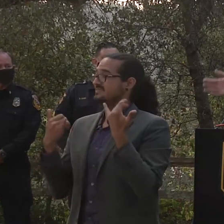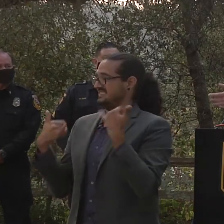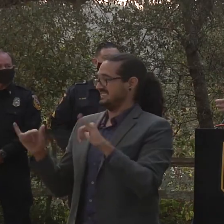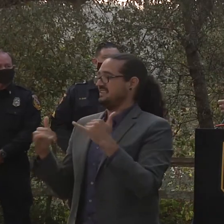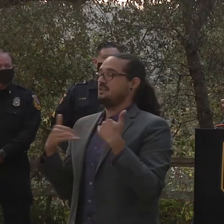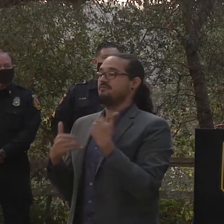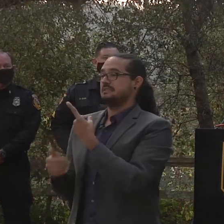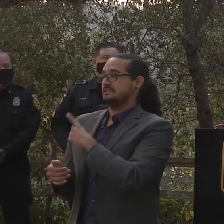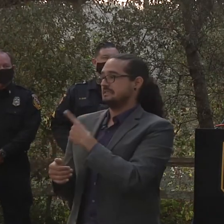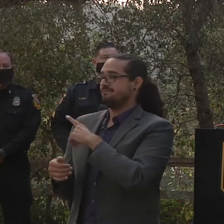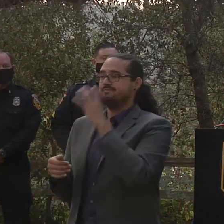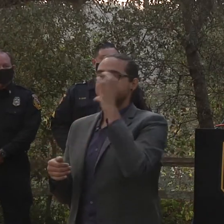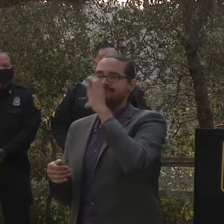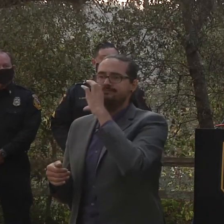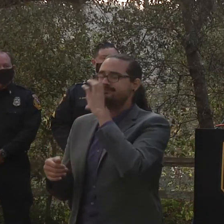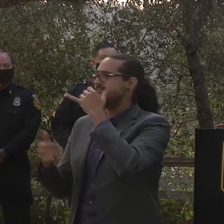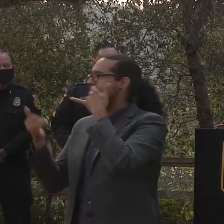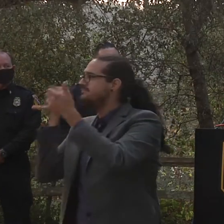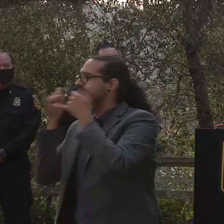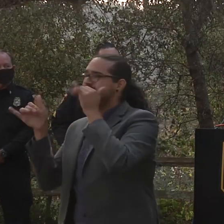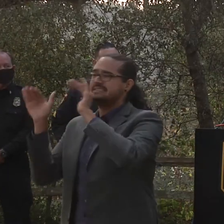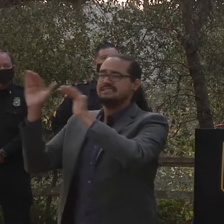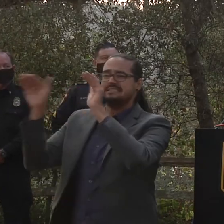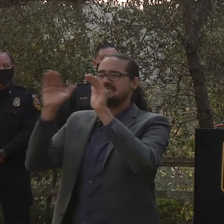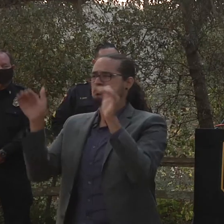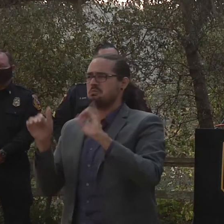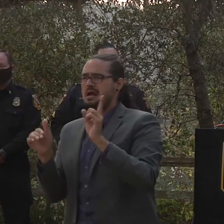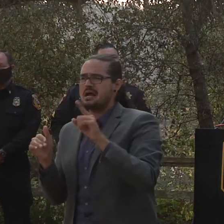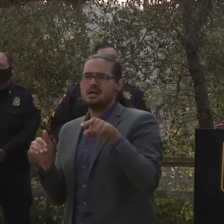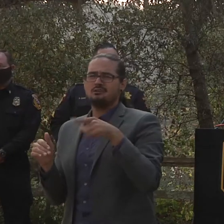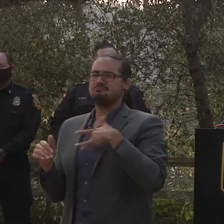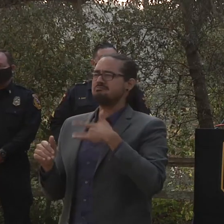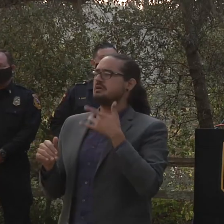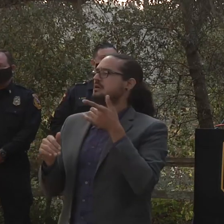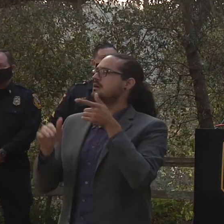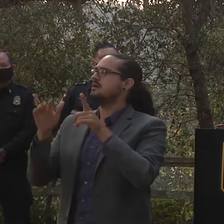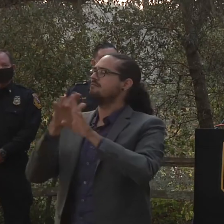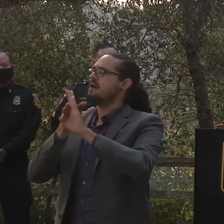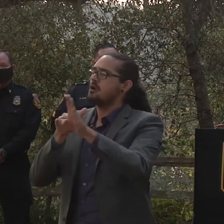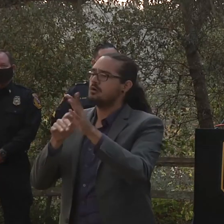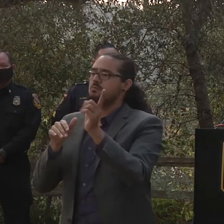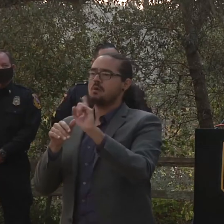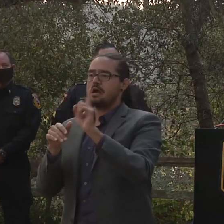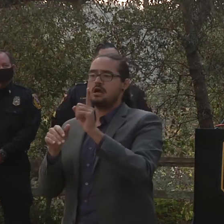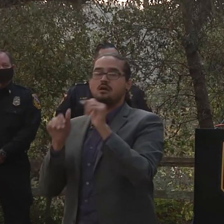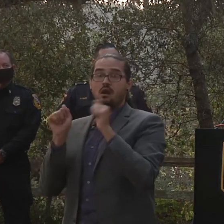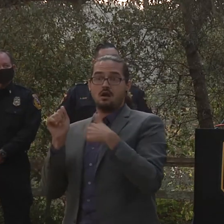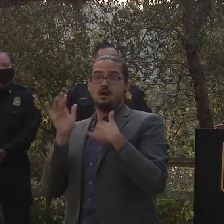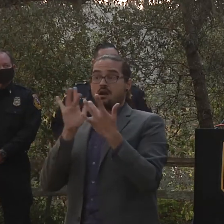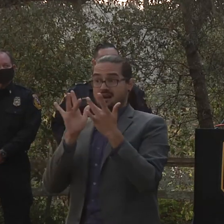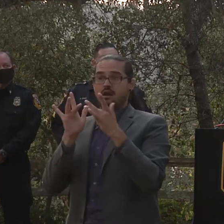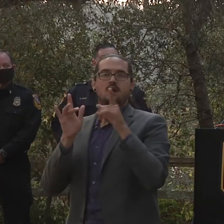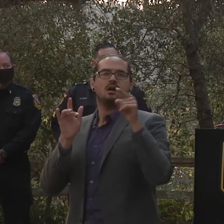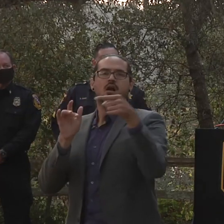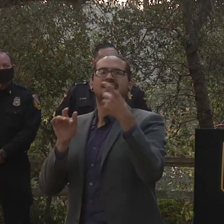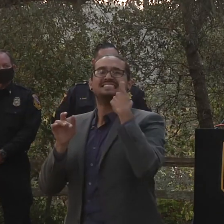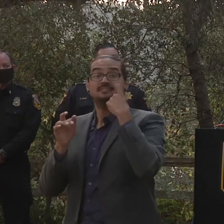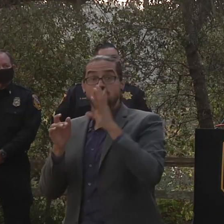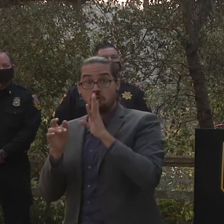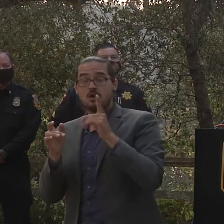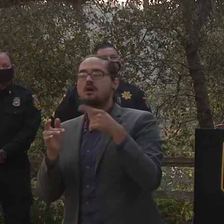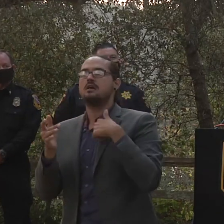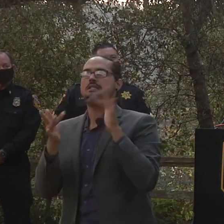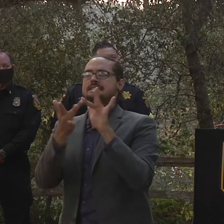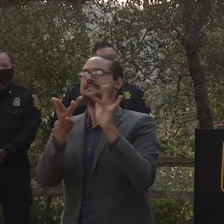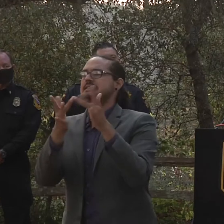tracking down people that know them looking for people that may have had contact with them and then trying to get into the air into areas where they